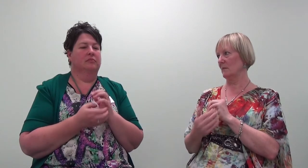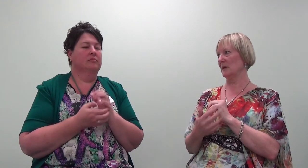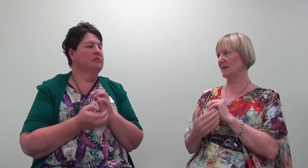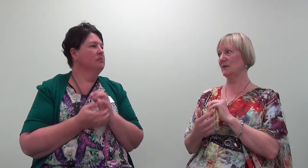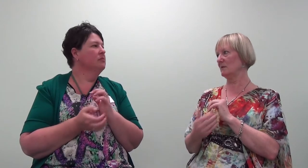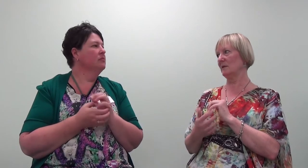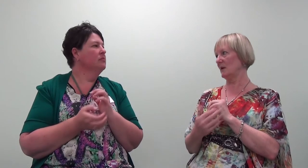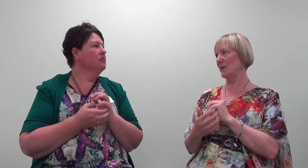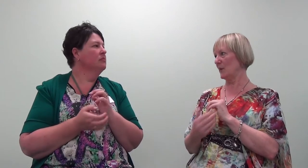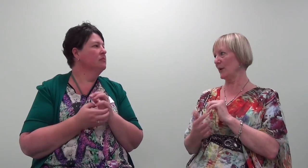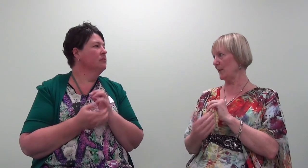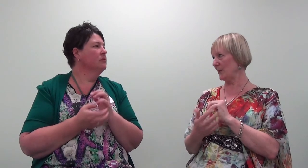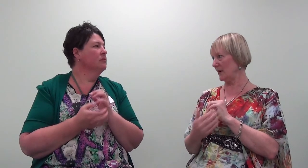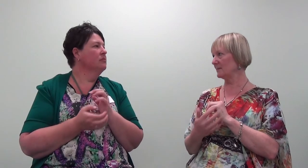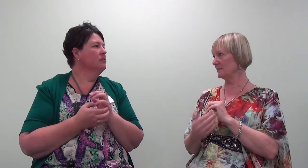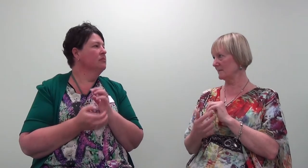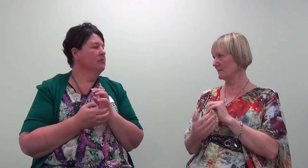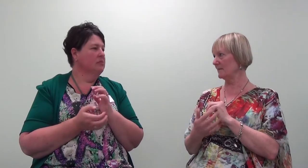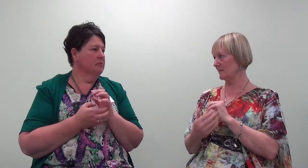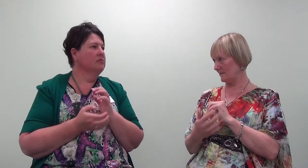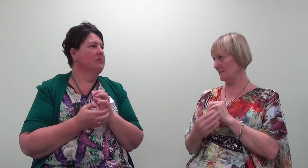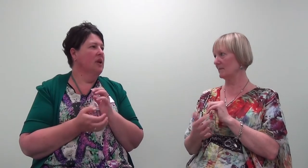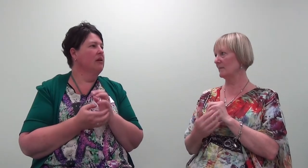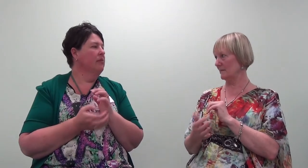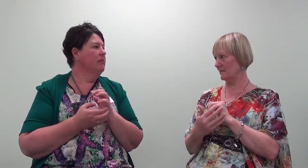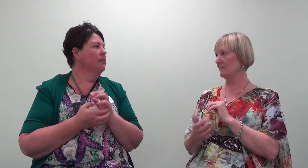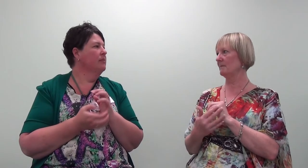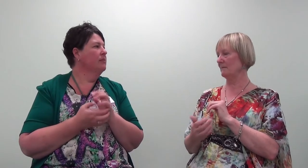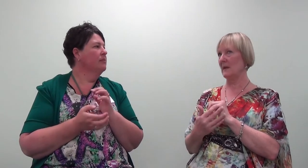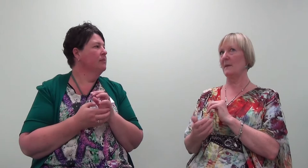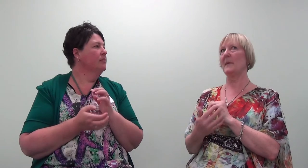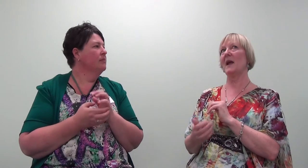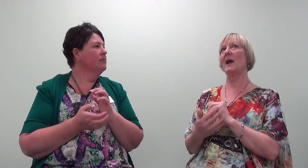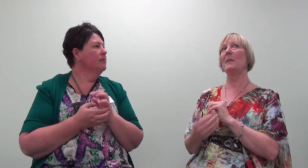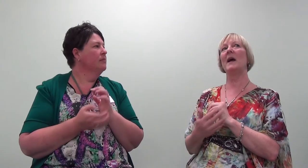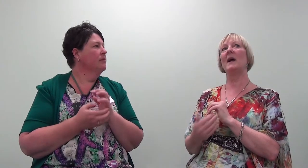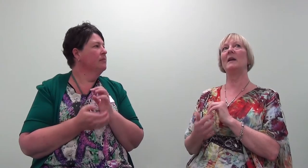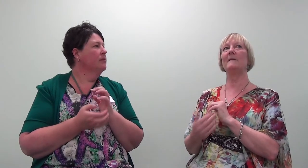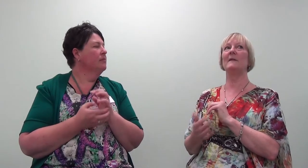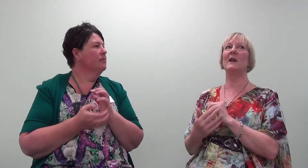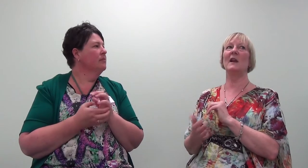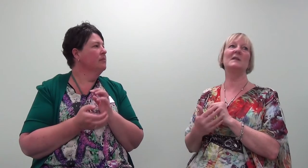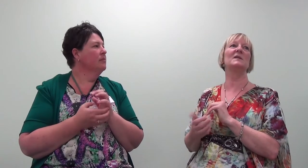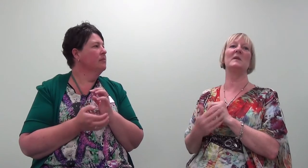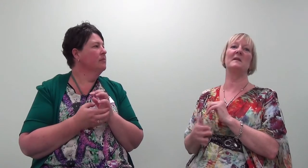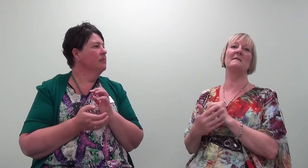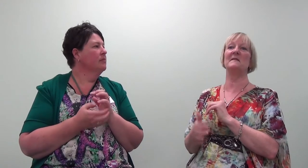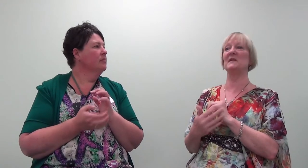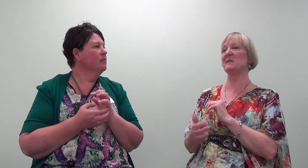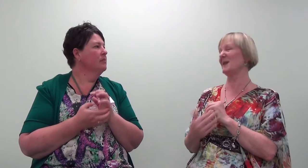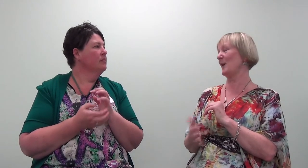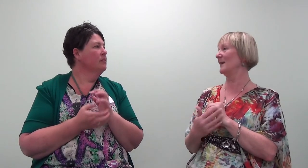Still I don't want to go there. Yeah. But how about if you're connected with it 50%?